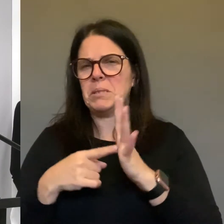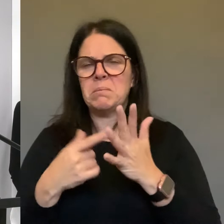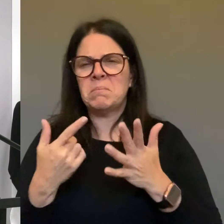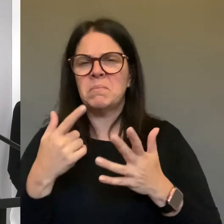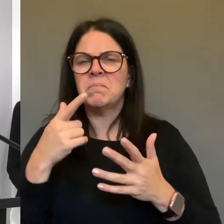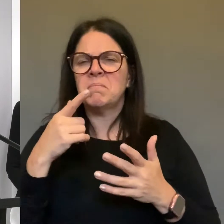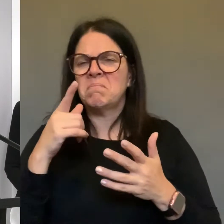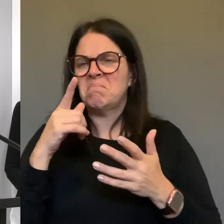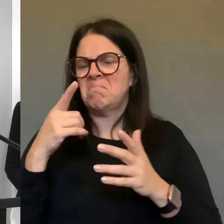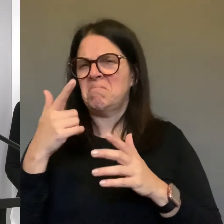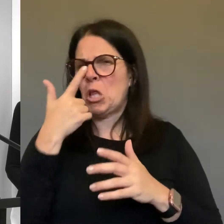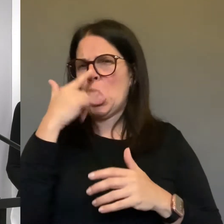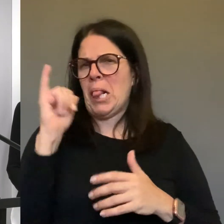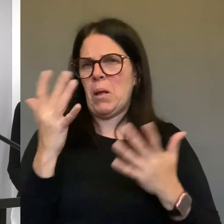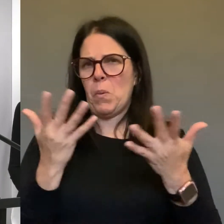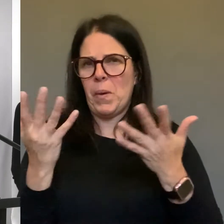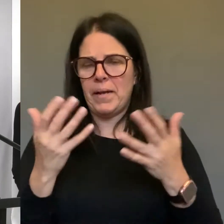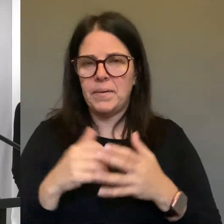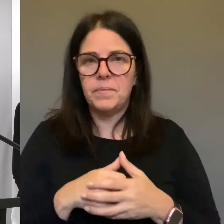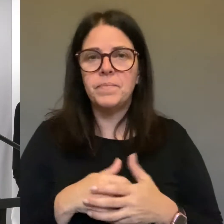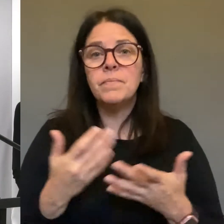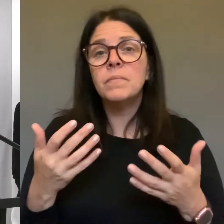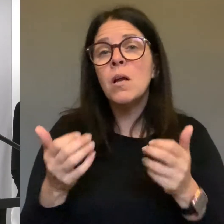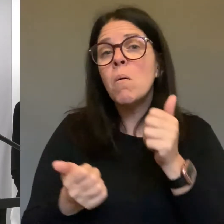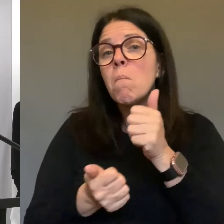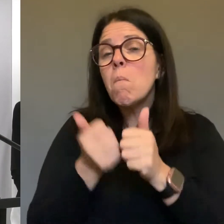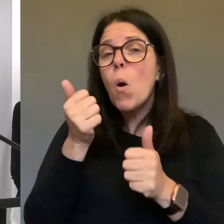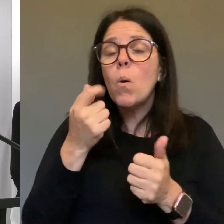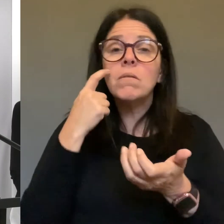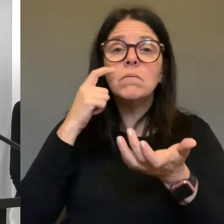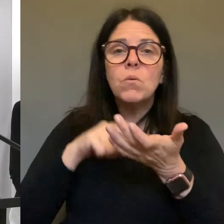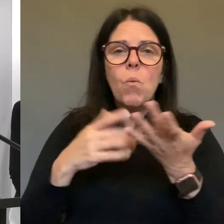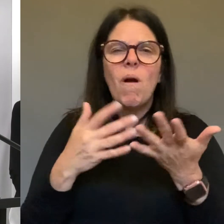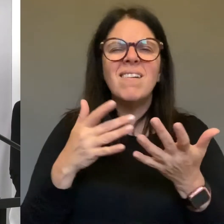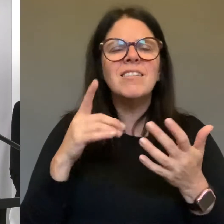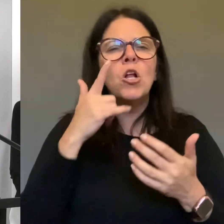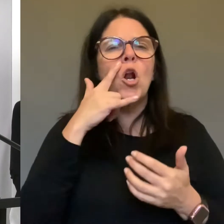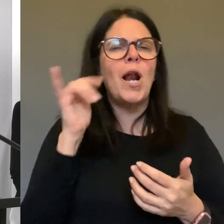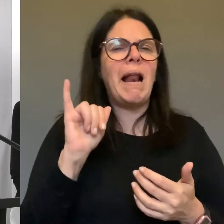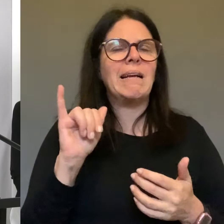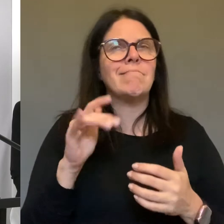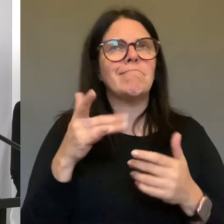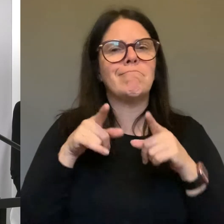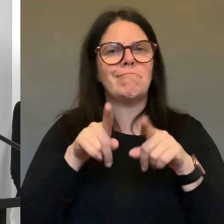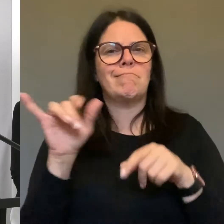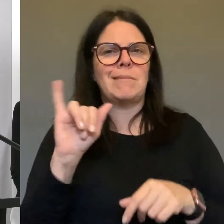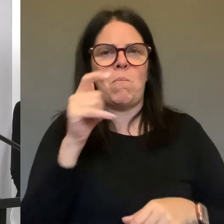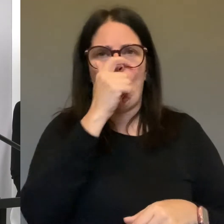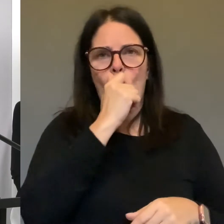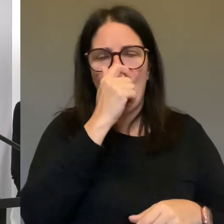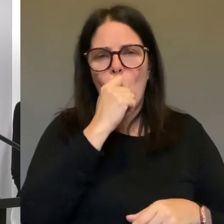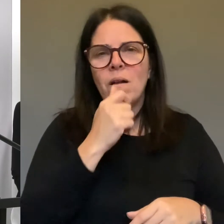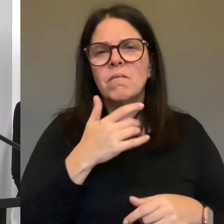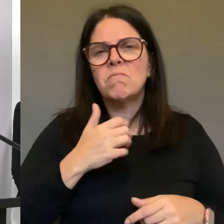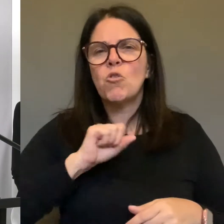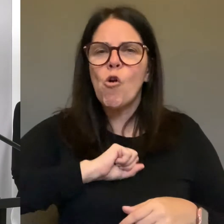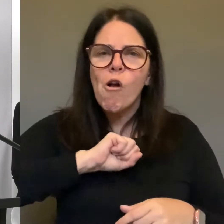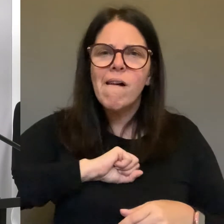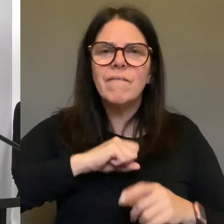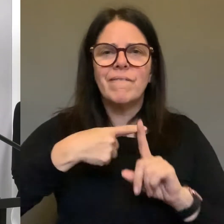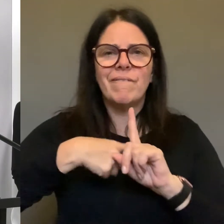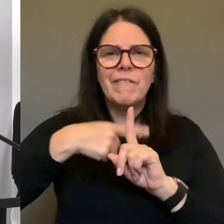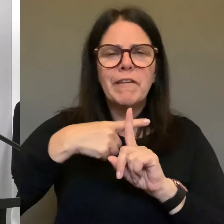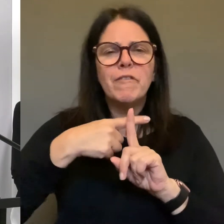symptoms you may see is just mild cold, like the cough and fever, which people may have typically for a few days,